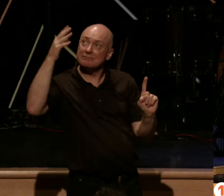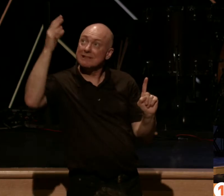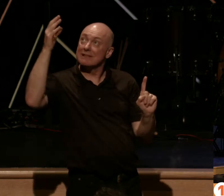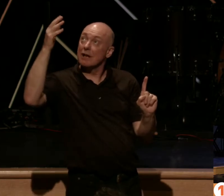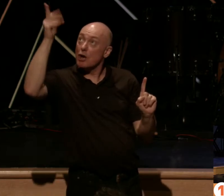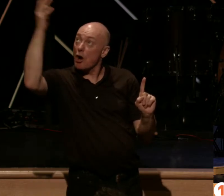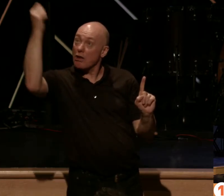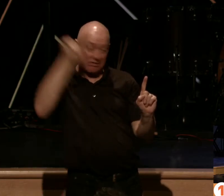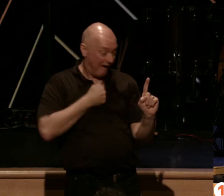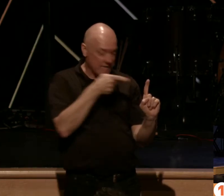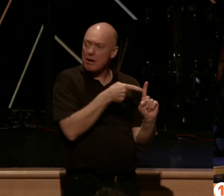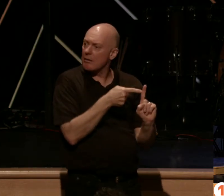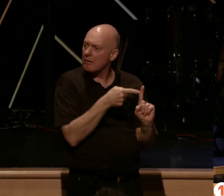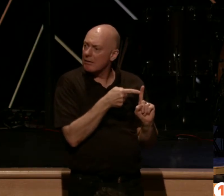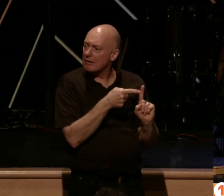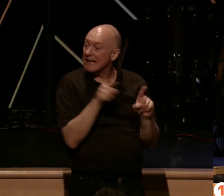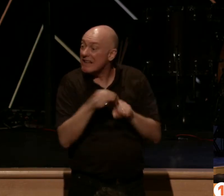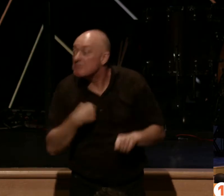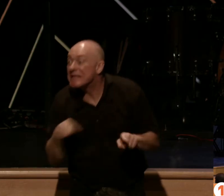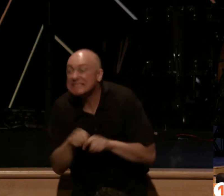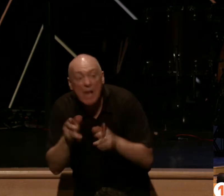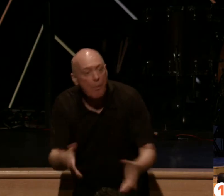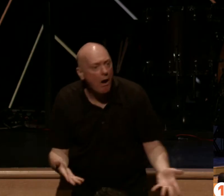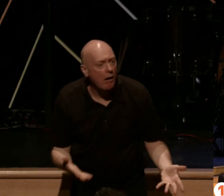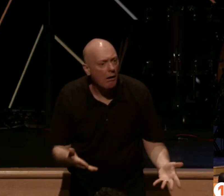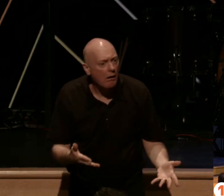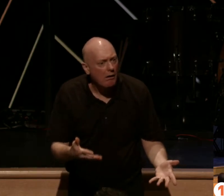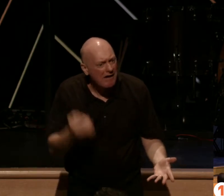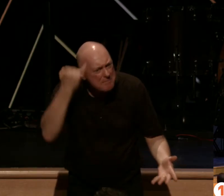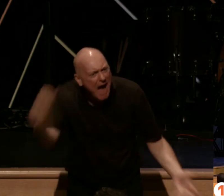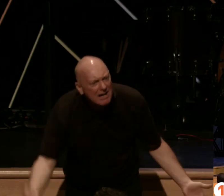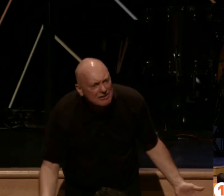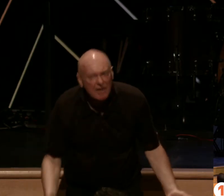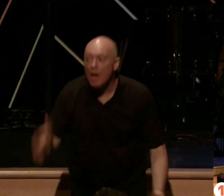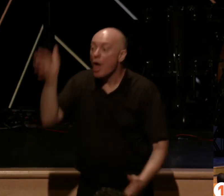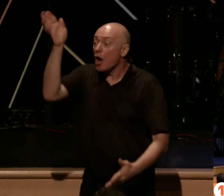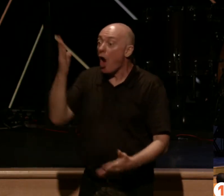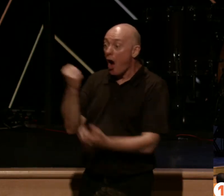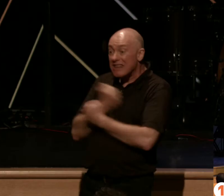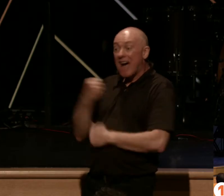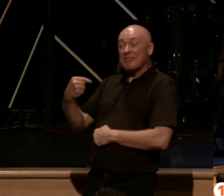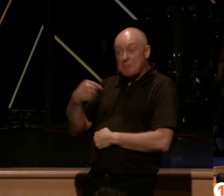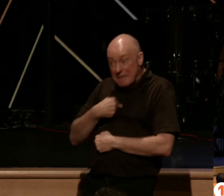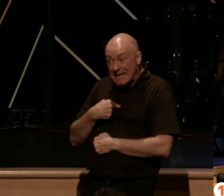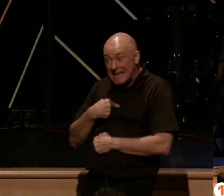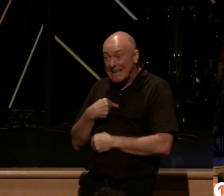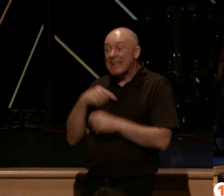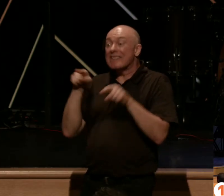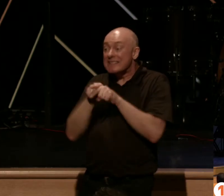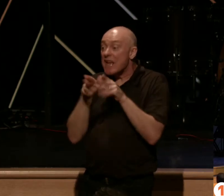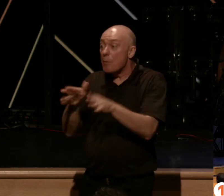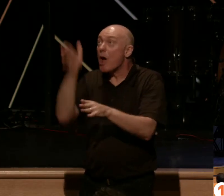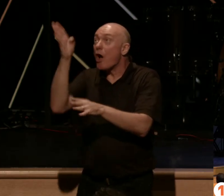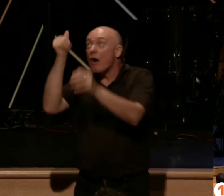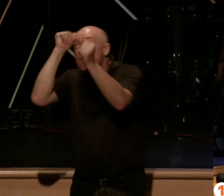I must receive this staggering truth. God loves me the way that God loves